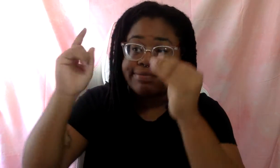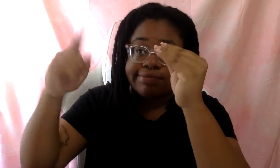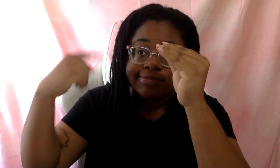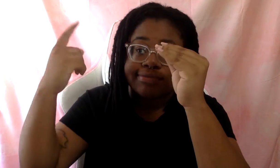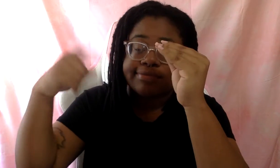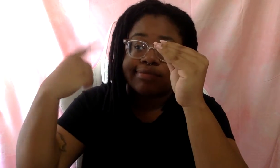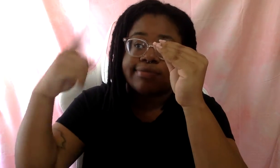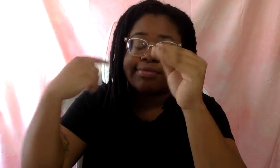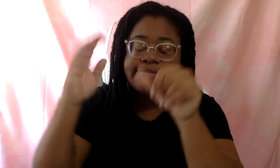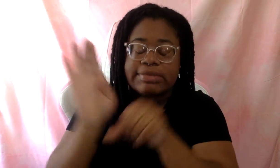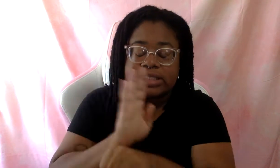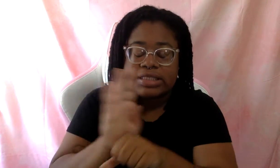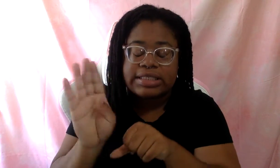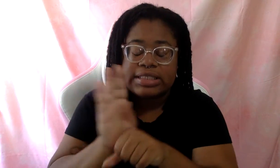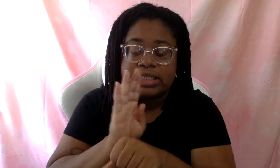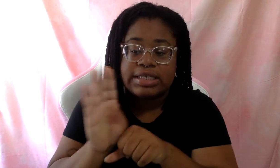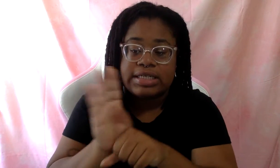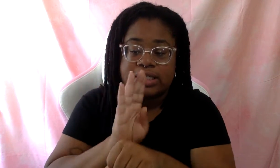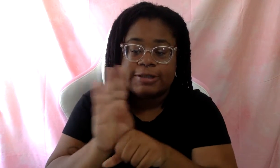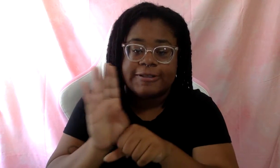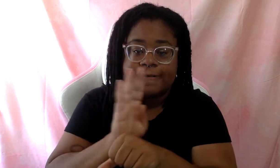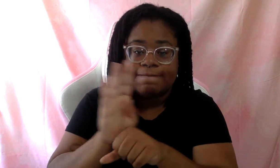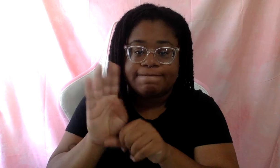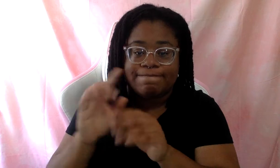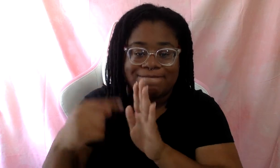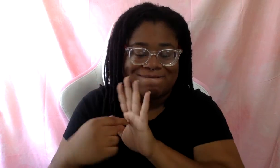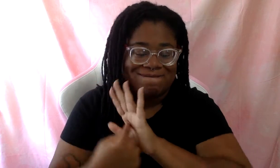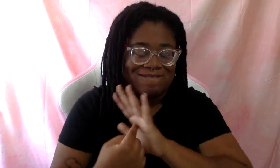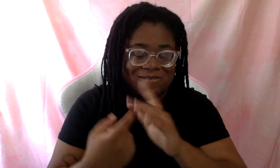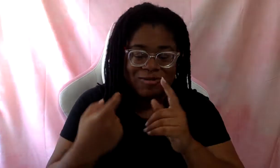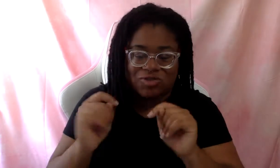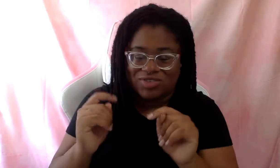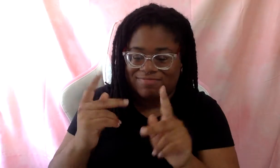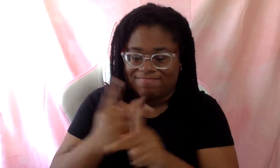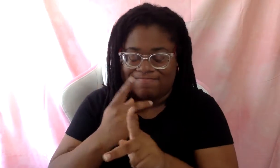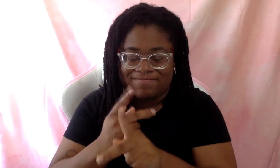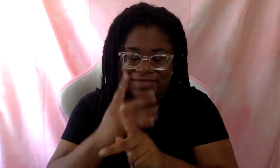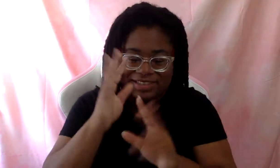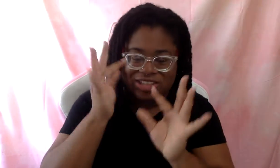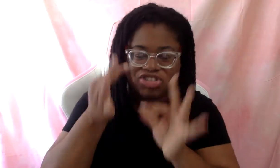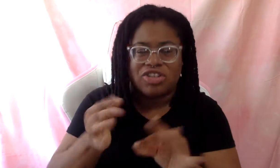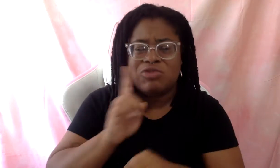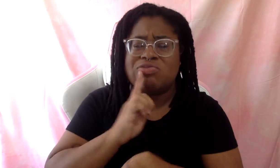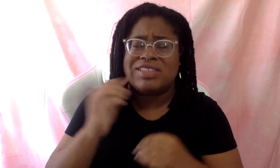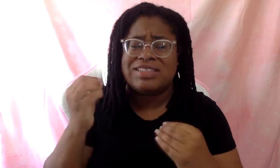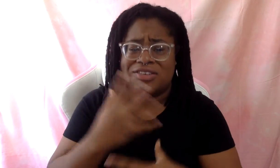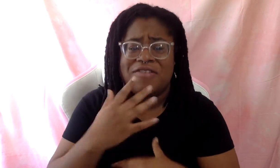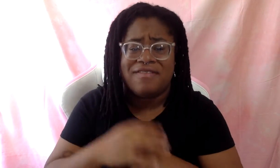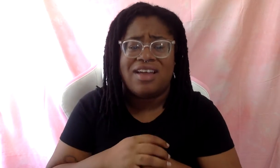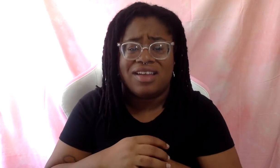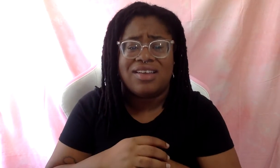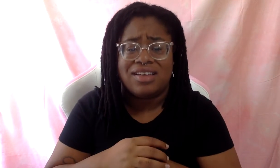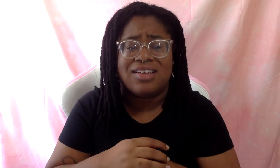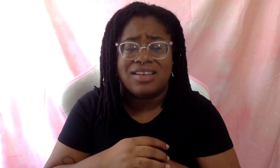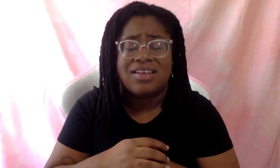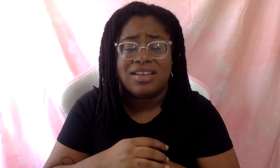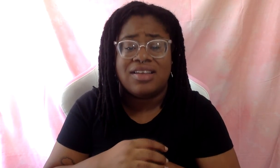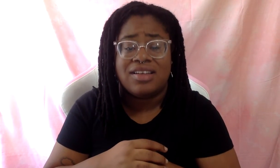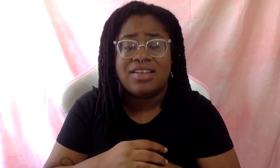business, um, and make these type of business decisions is really terrifying. Um, it's terrifying to